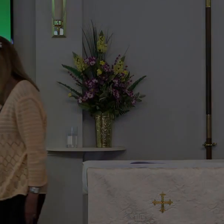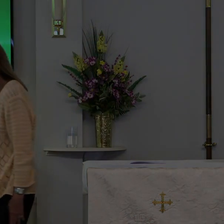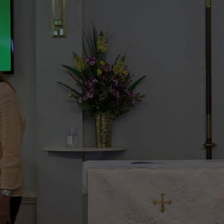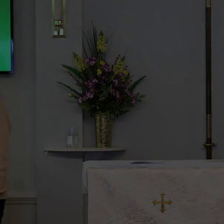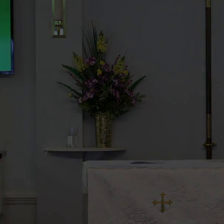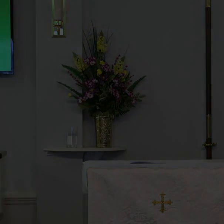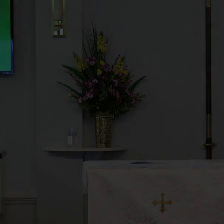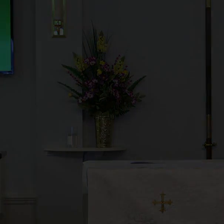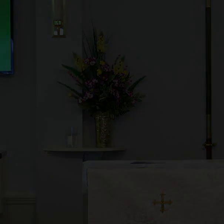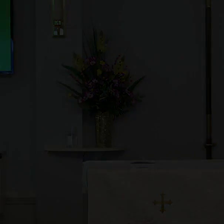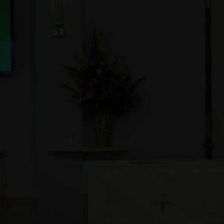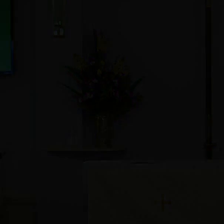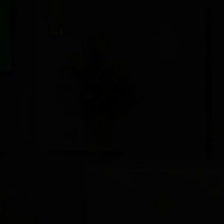Amen. you.